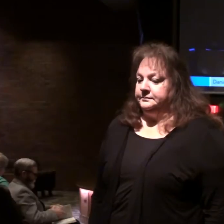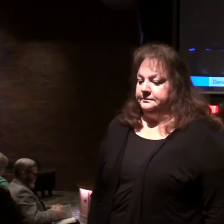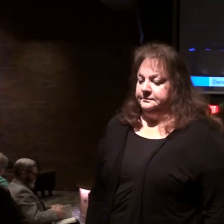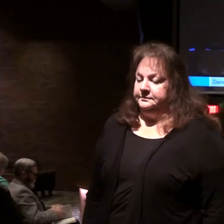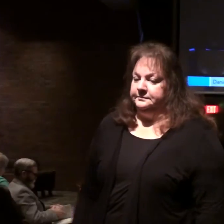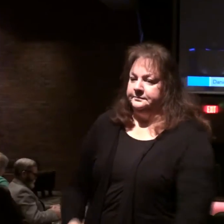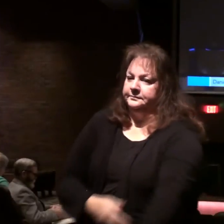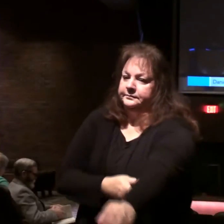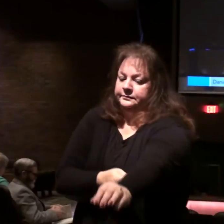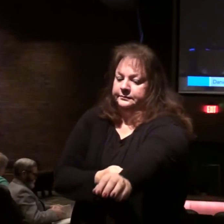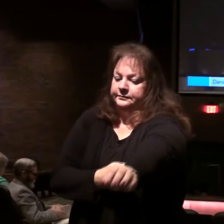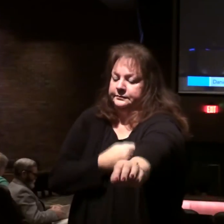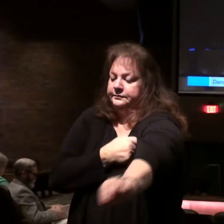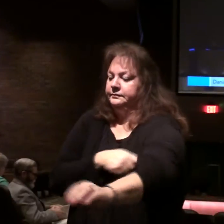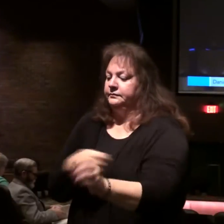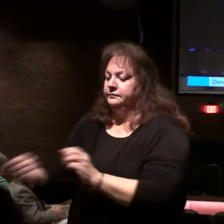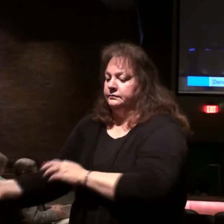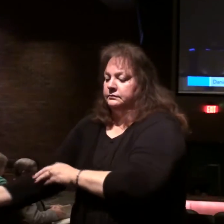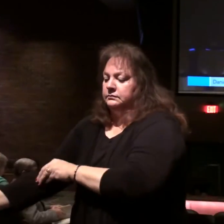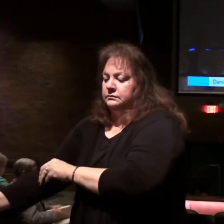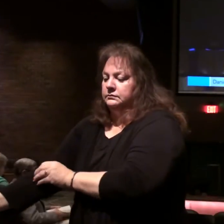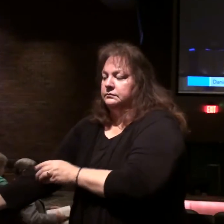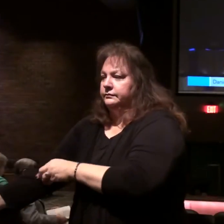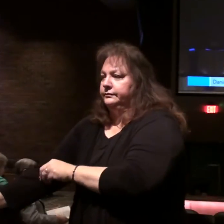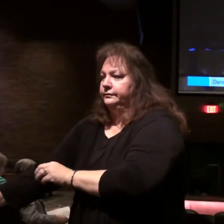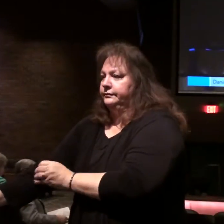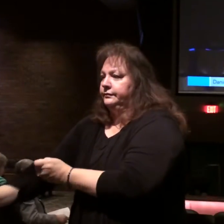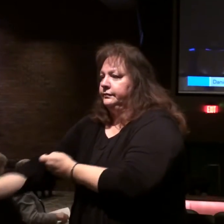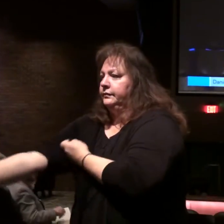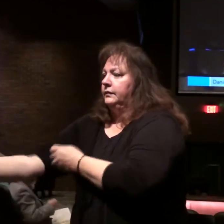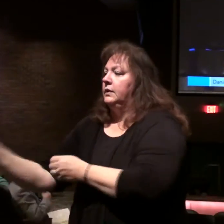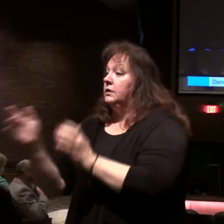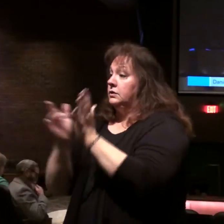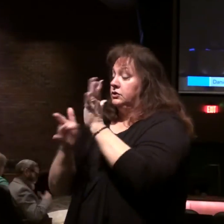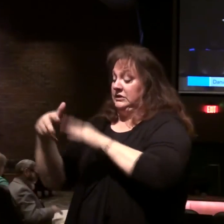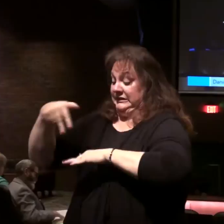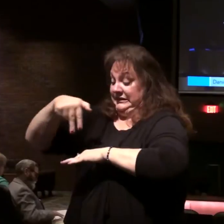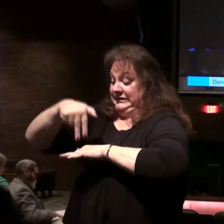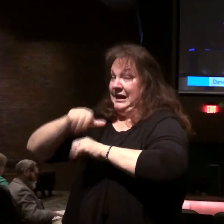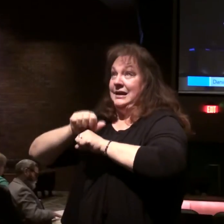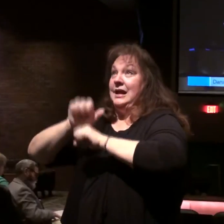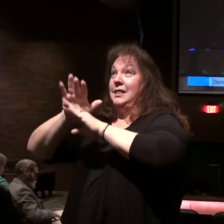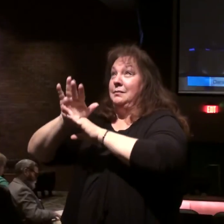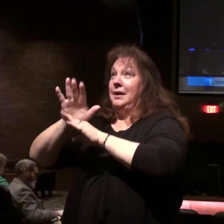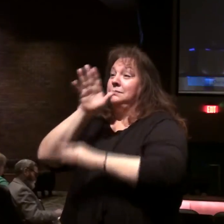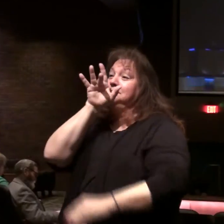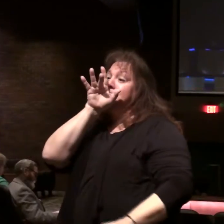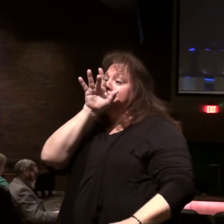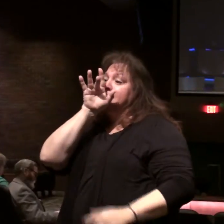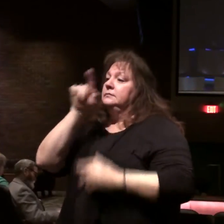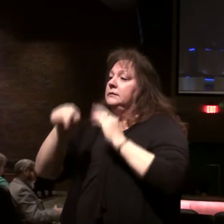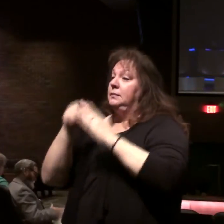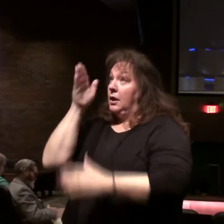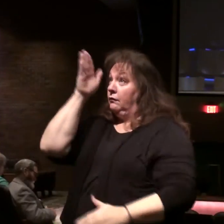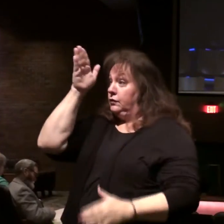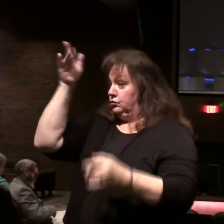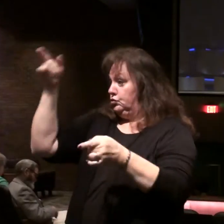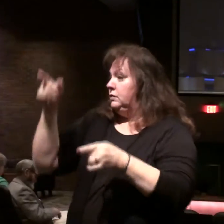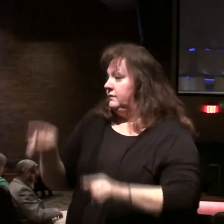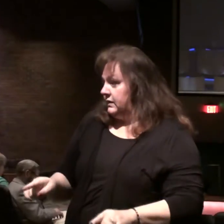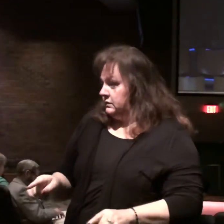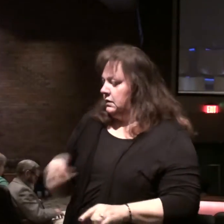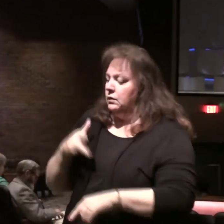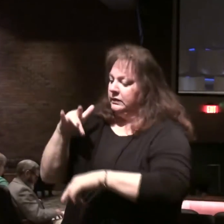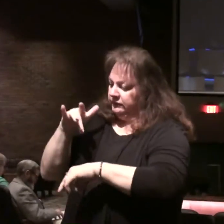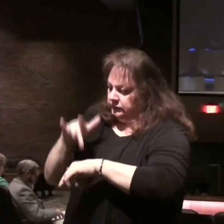a little bit ago. The Sermon on the Mount where Christ talks about future events. Again, we've been in this